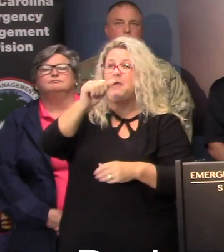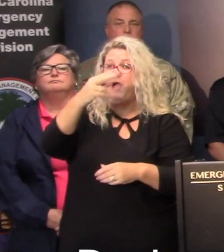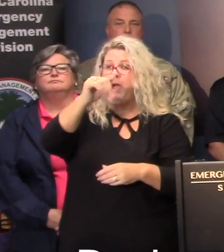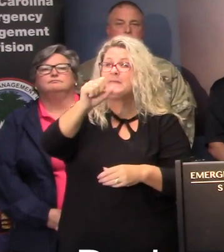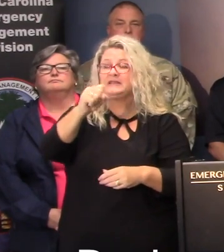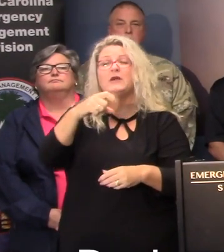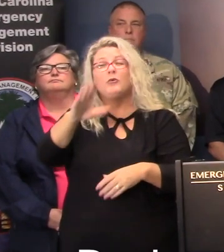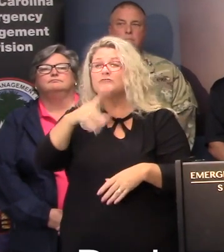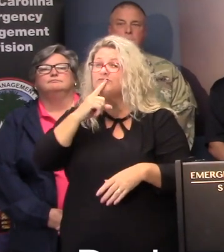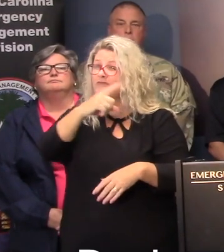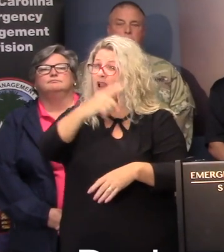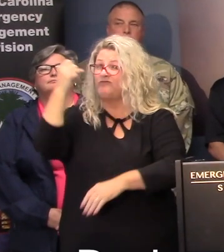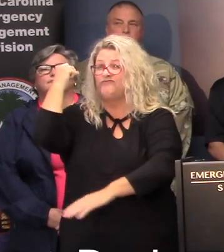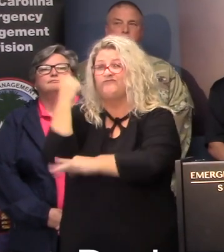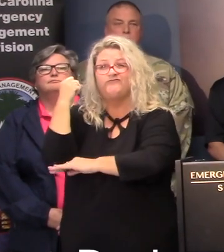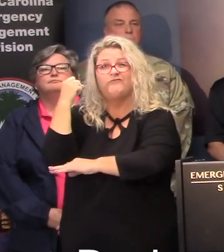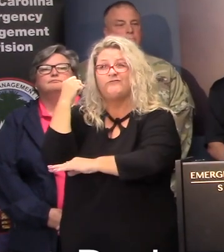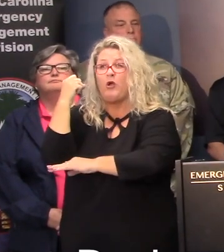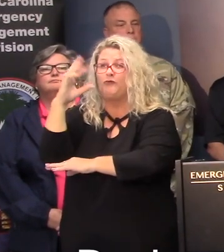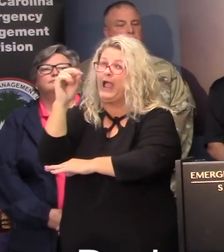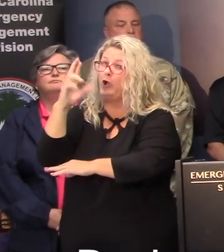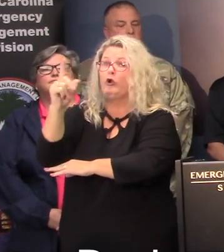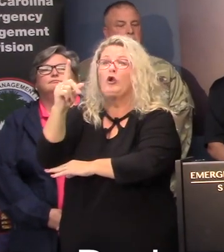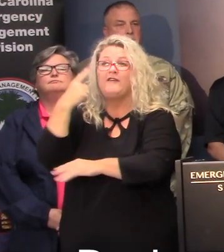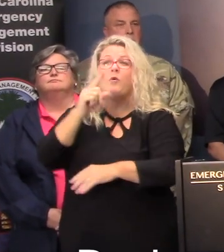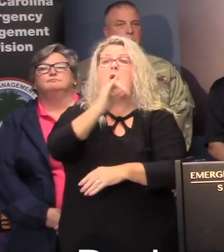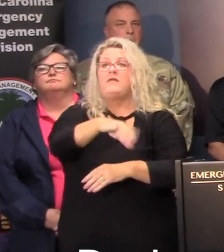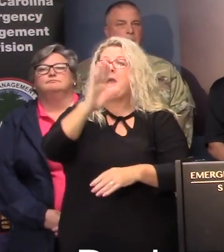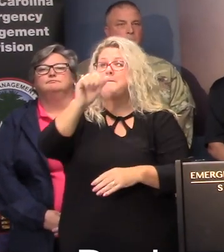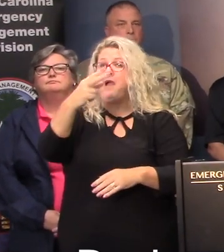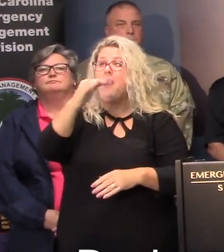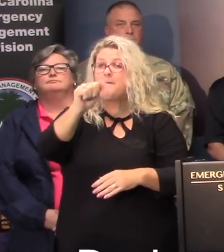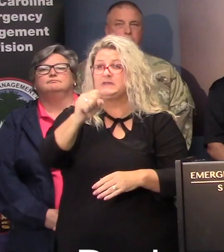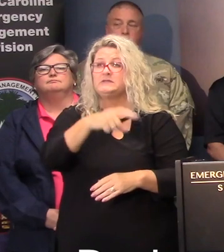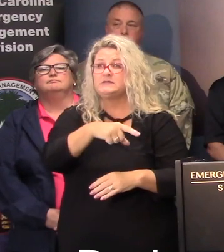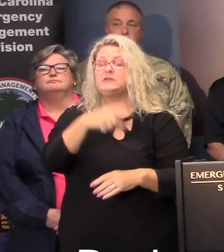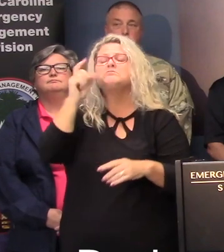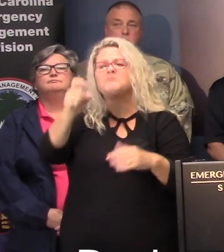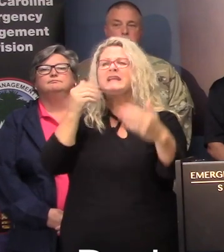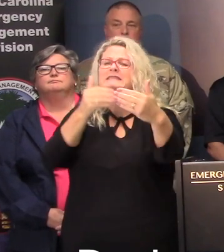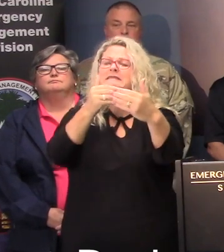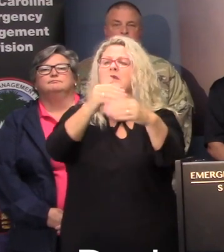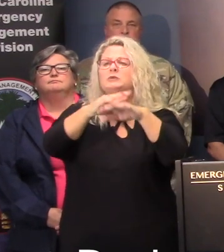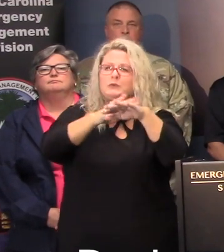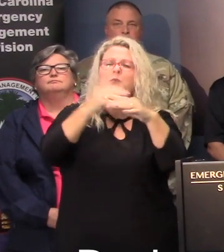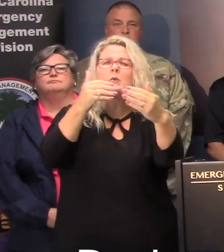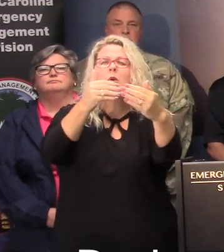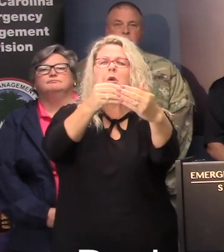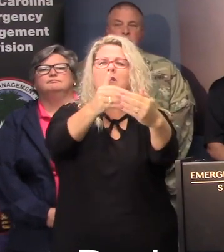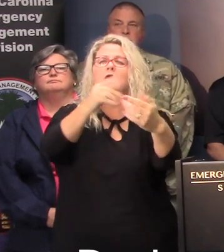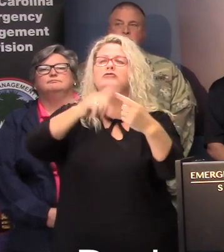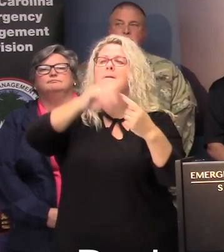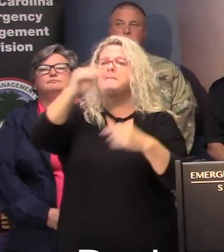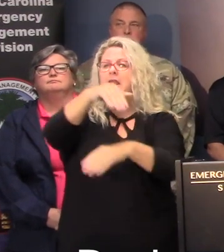the strongest hurricane in modern records for the Northwestern Bahamas. Doreen is expected to slowly near the east coast of Florida Monday night